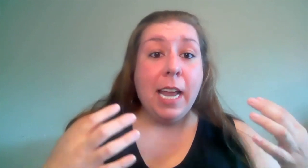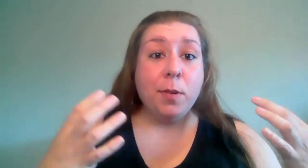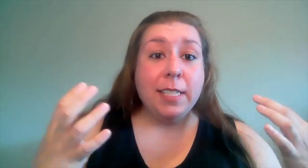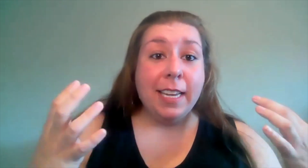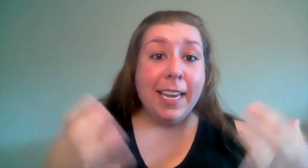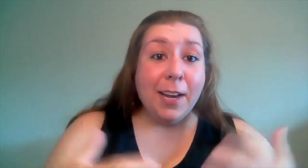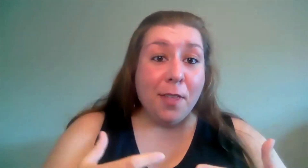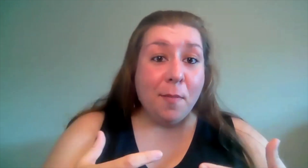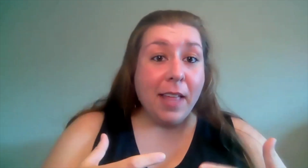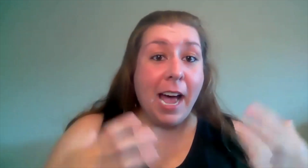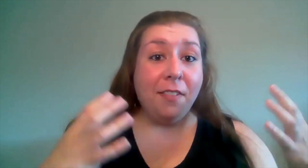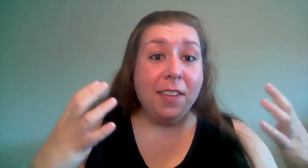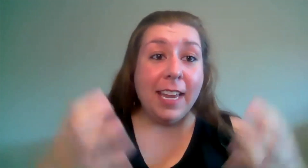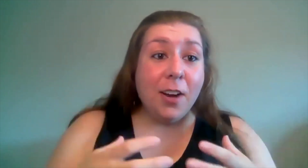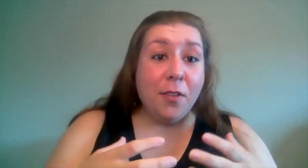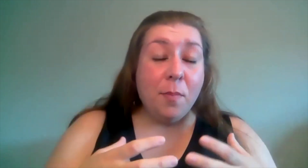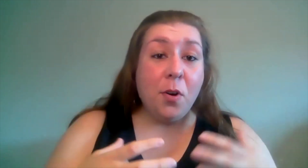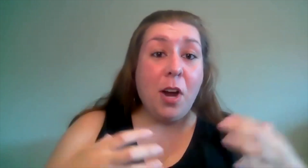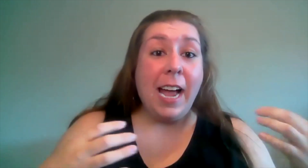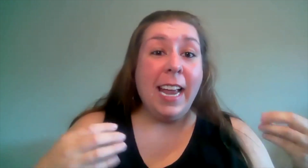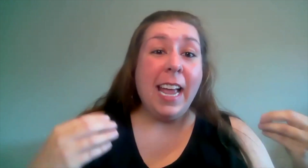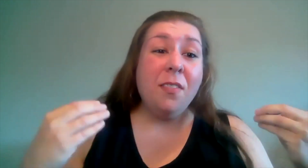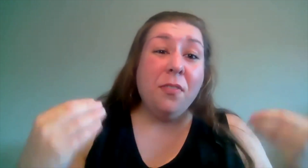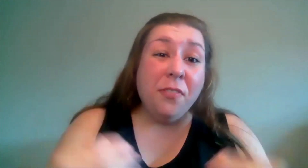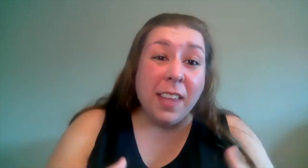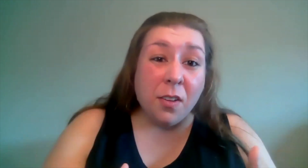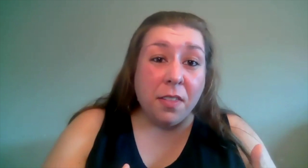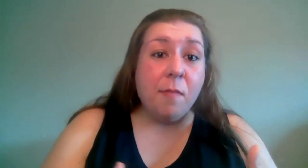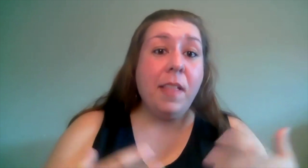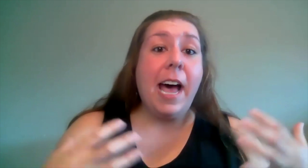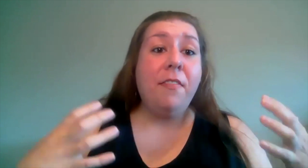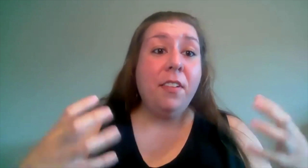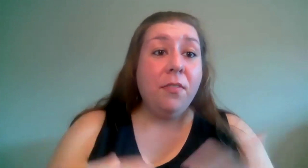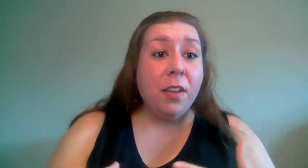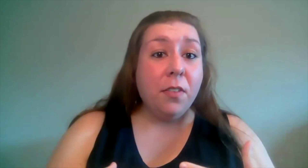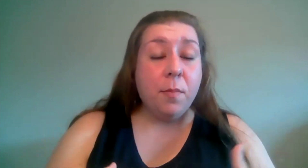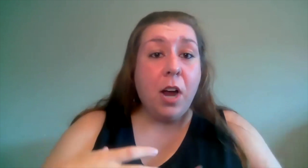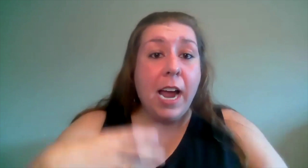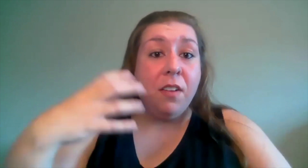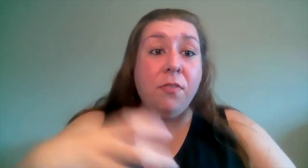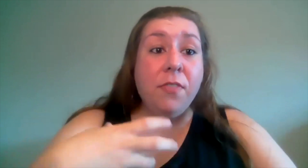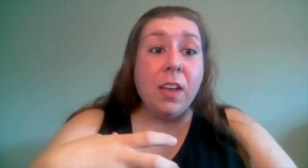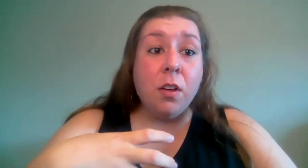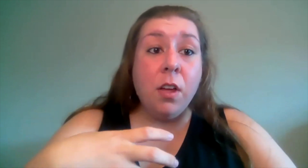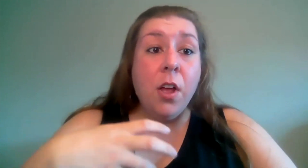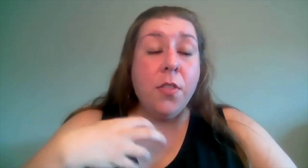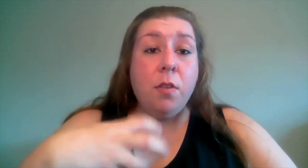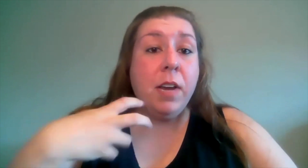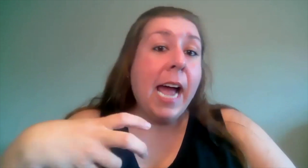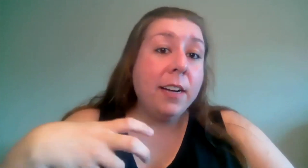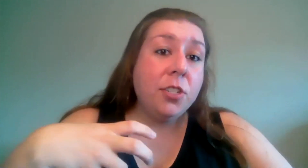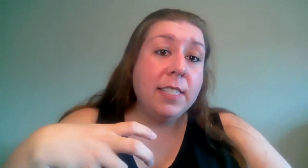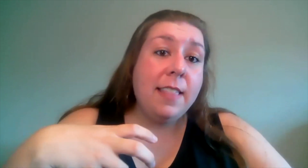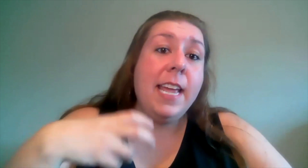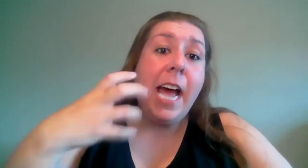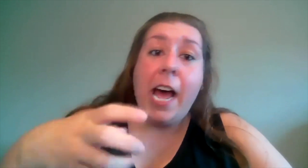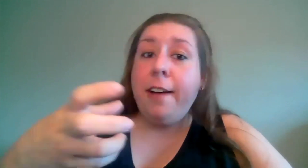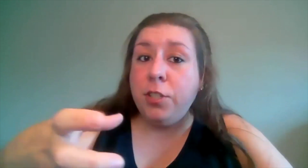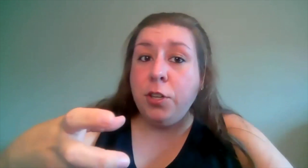able to hear them laugh hear them cry and feel them laugh and feel them cry and feel the reactions that they have to